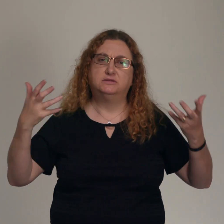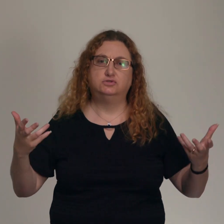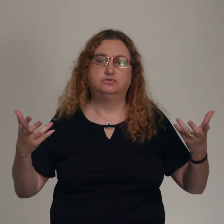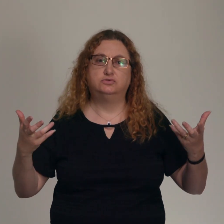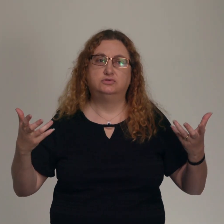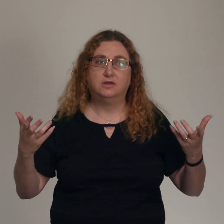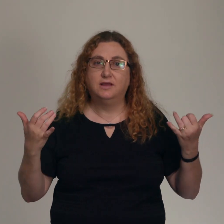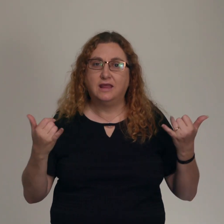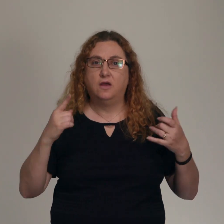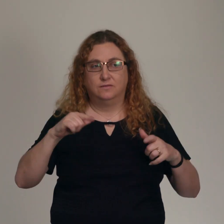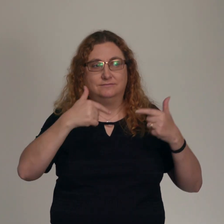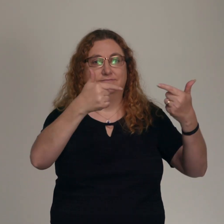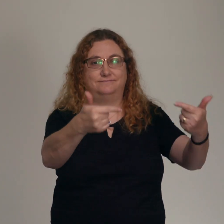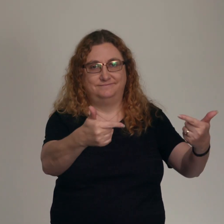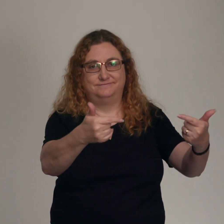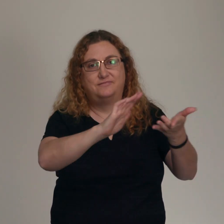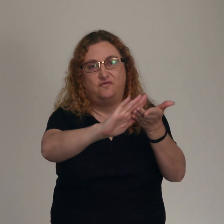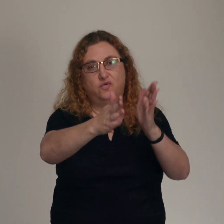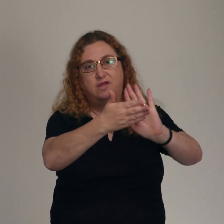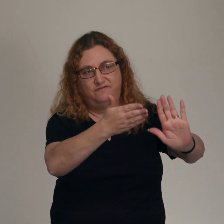it's going to hurt. It's going to be hard.